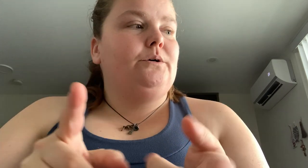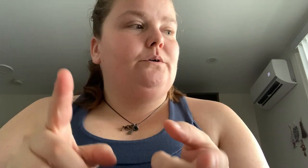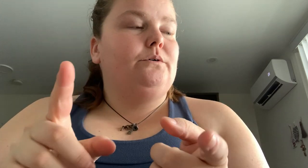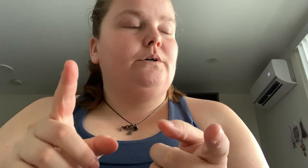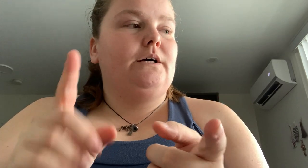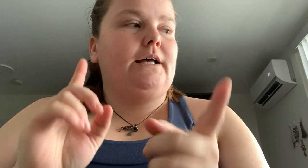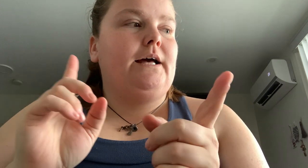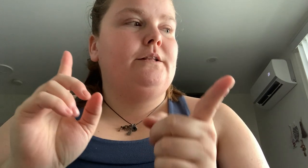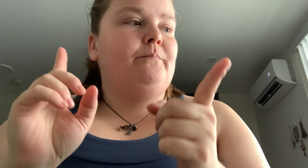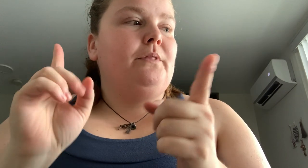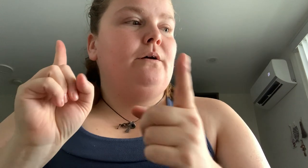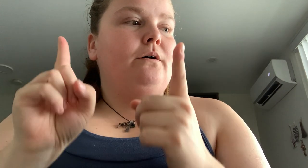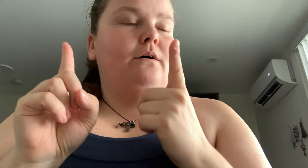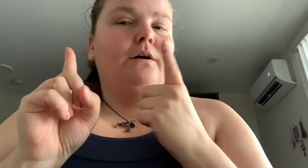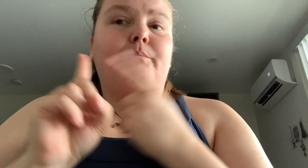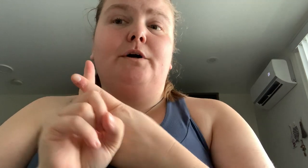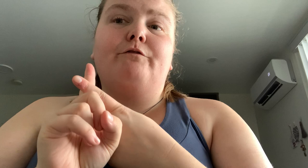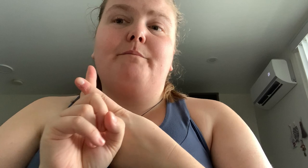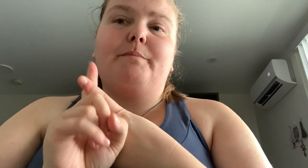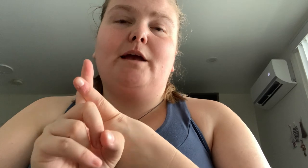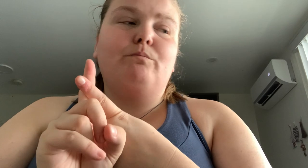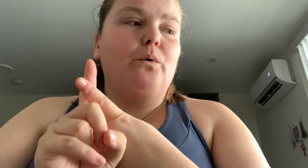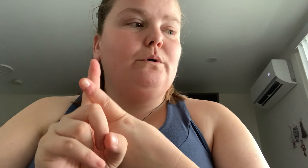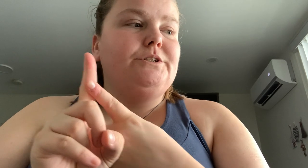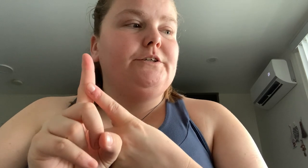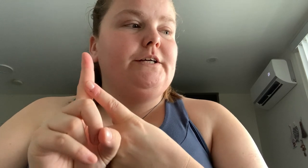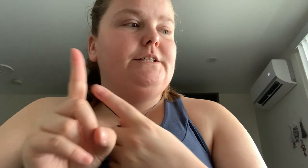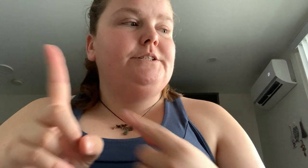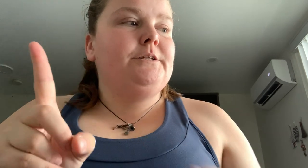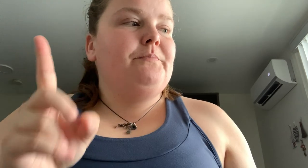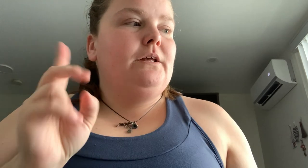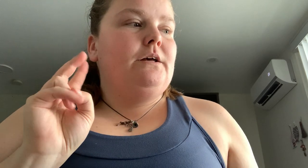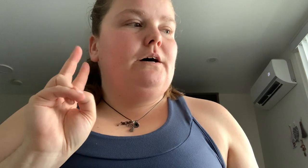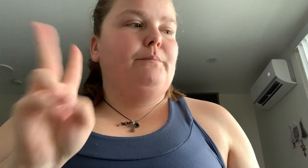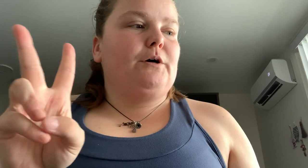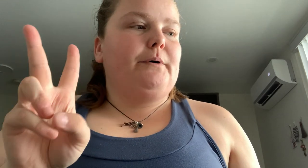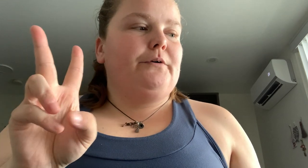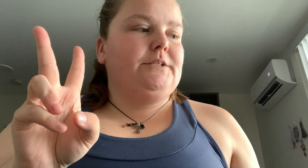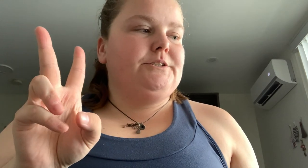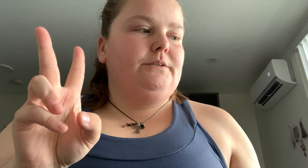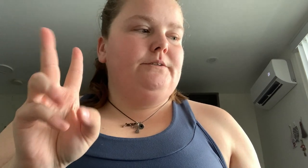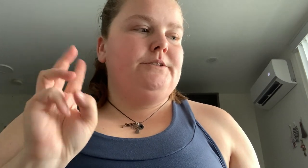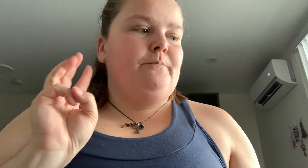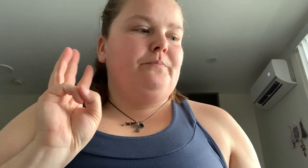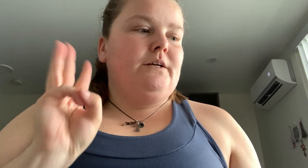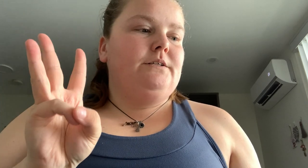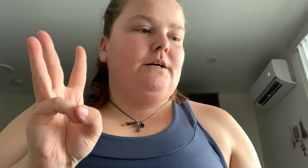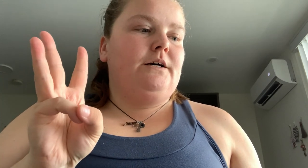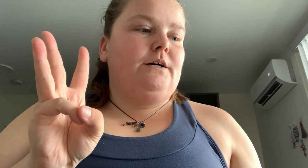So again, a book from the Pagan Portal series, a book about crystals, uh,